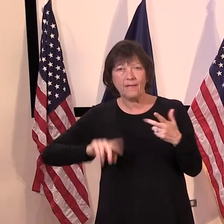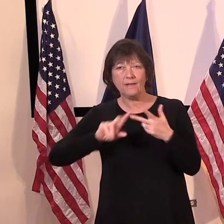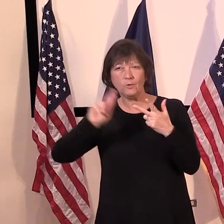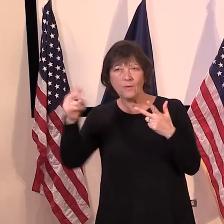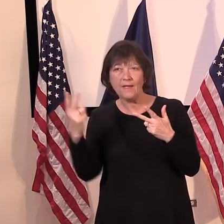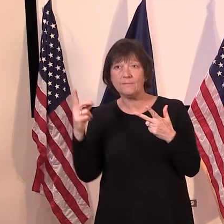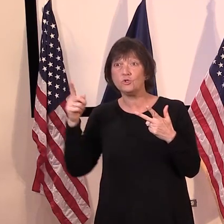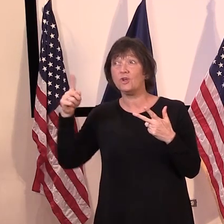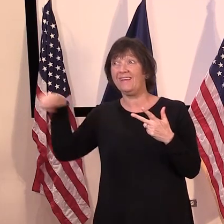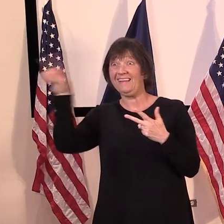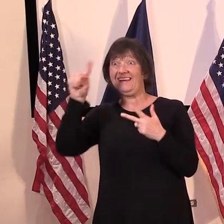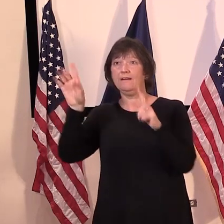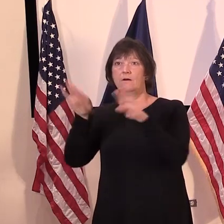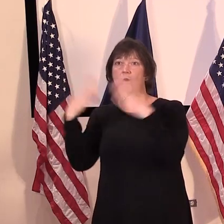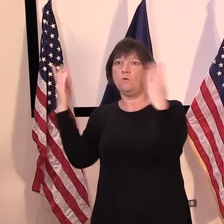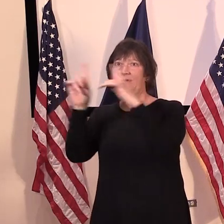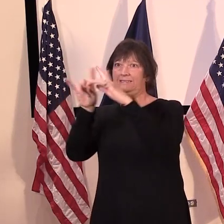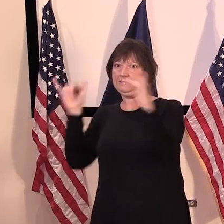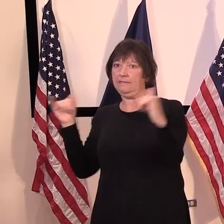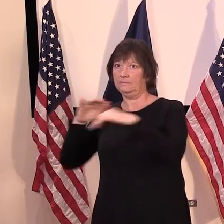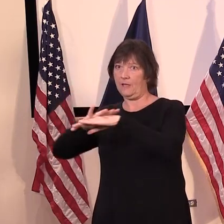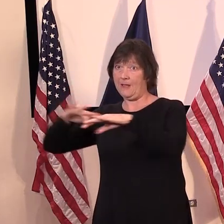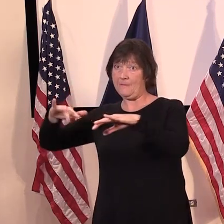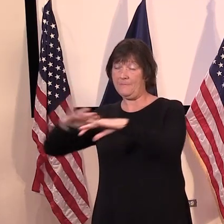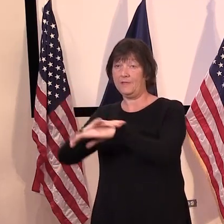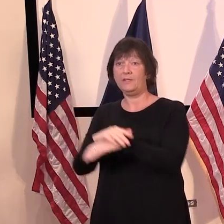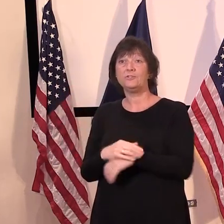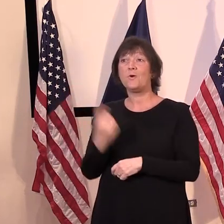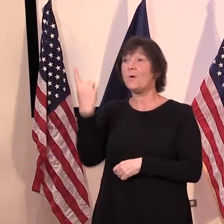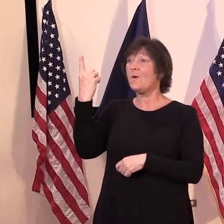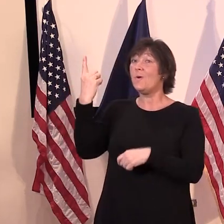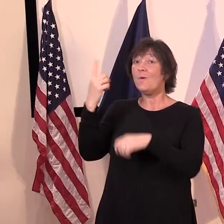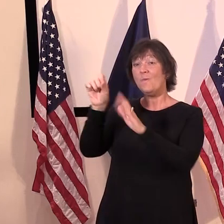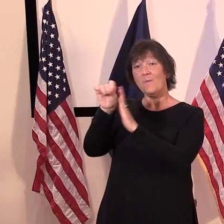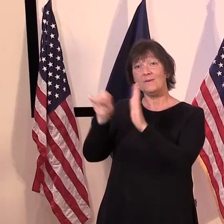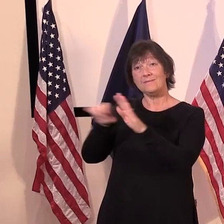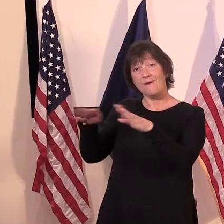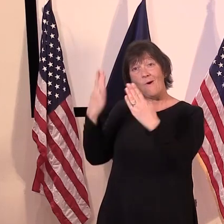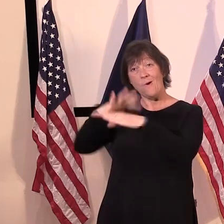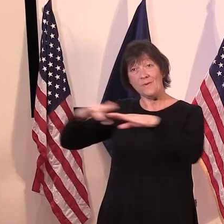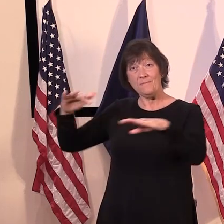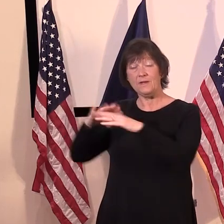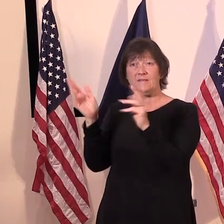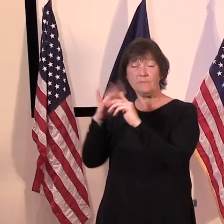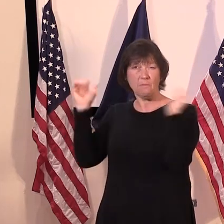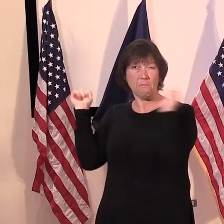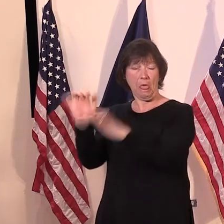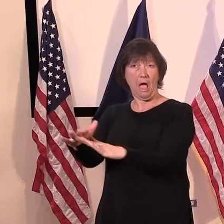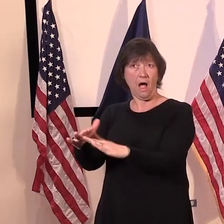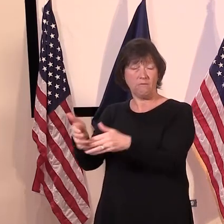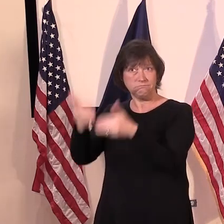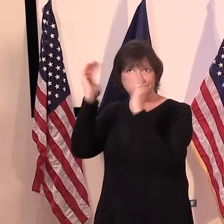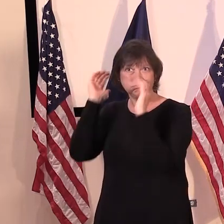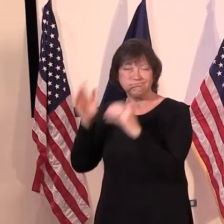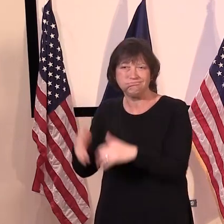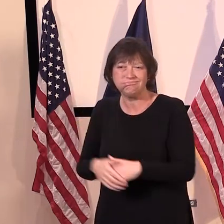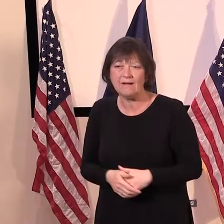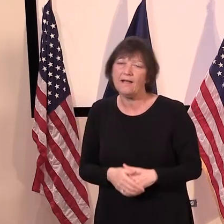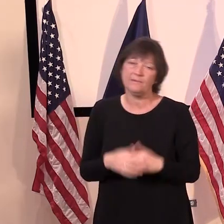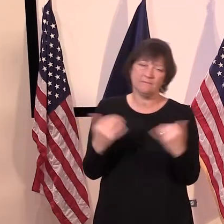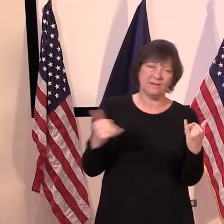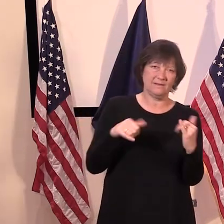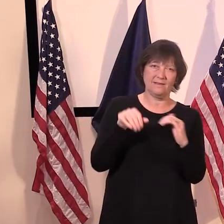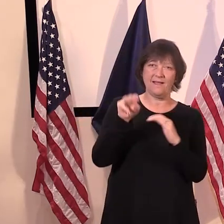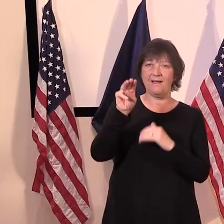all of them at the same time so that one state isn't impacted. Uh, now Massachusetts isn't anywhere near ready to do